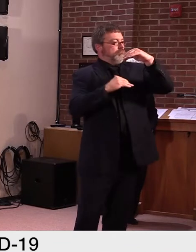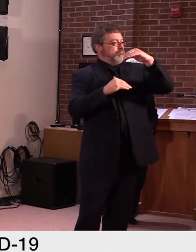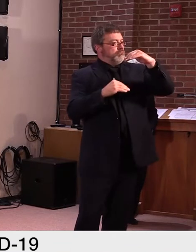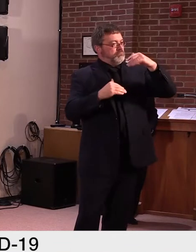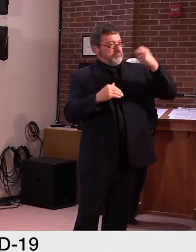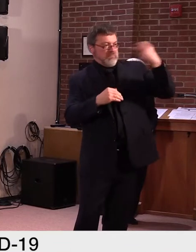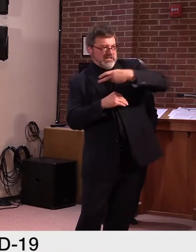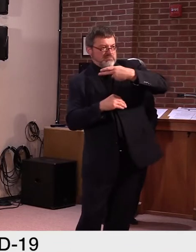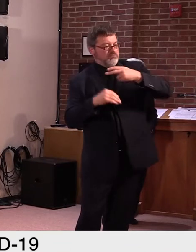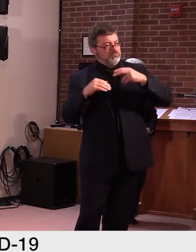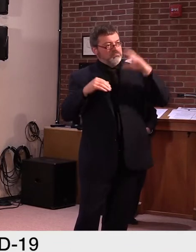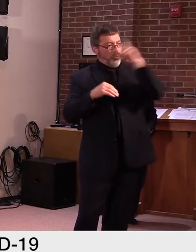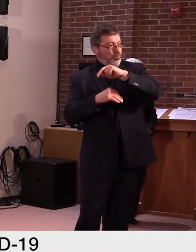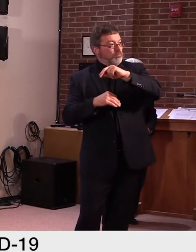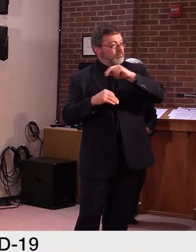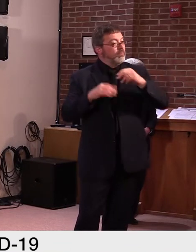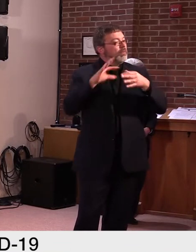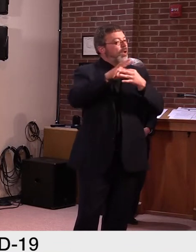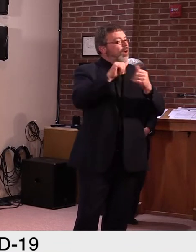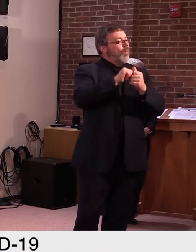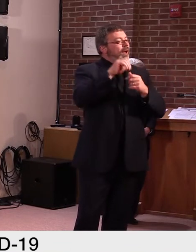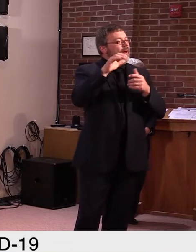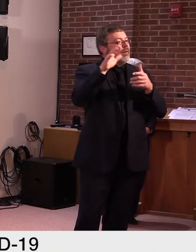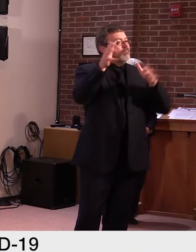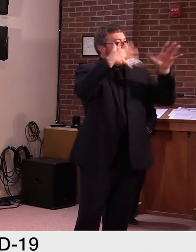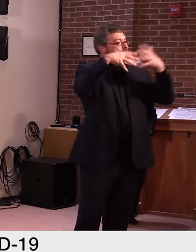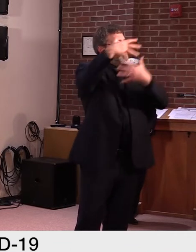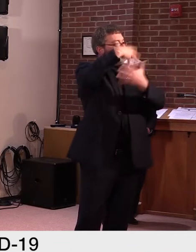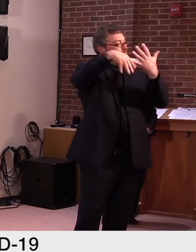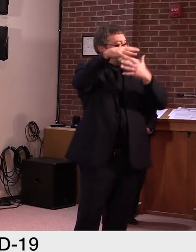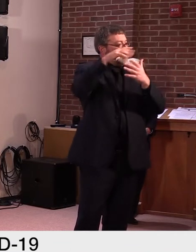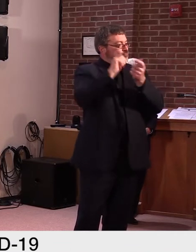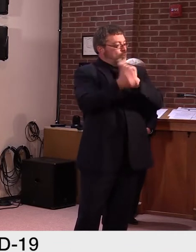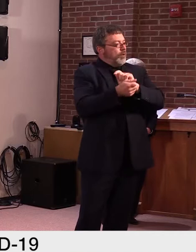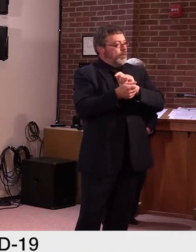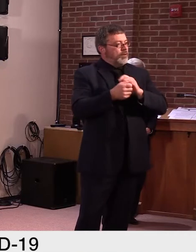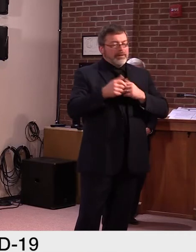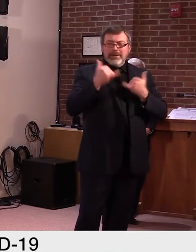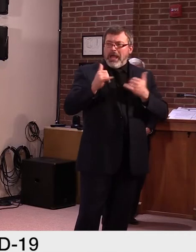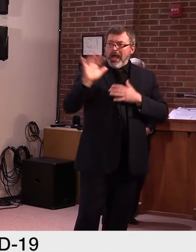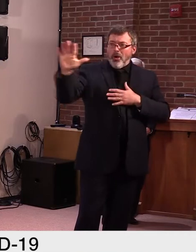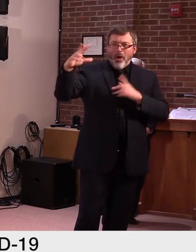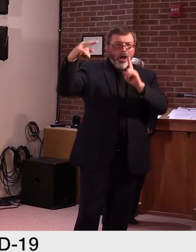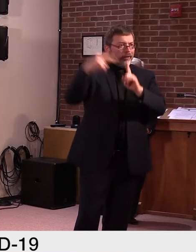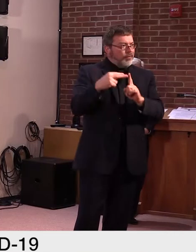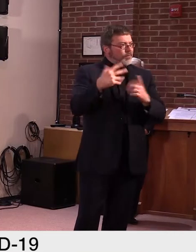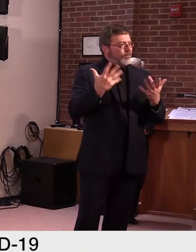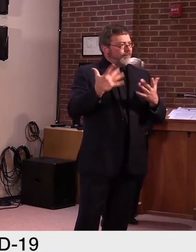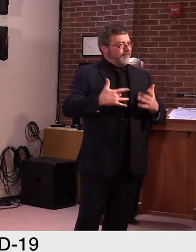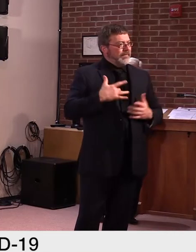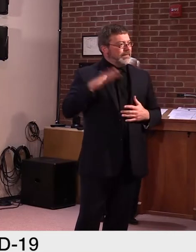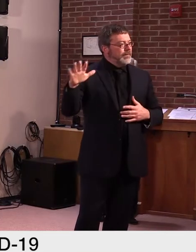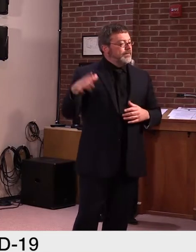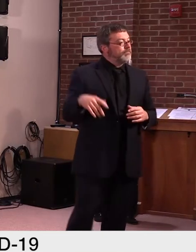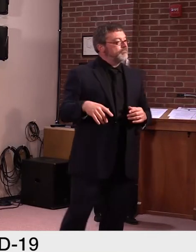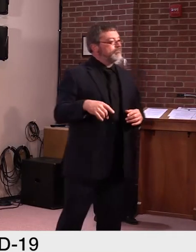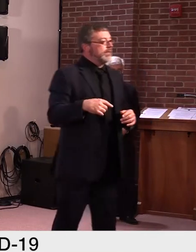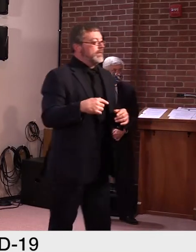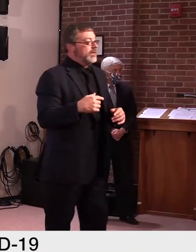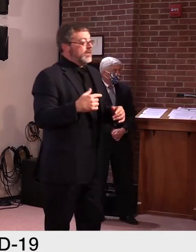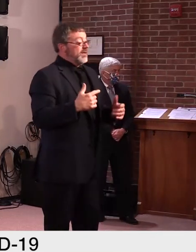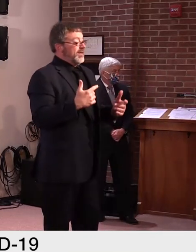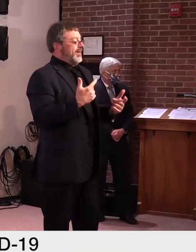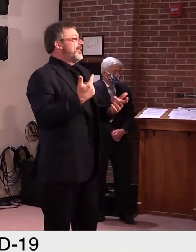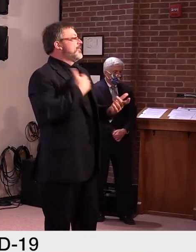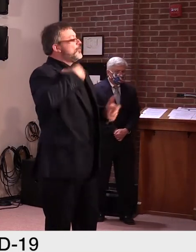and also, you know, is, do you hear a message or anything like that you take from it? Well, again, it wasn't surprising, um, from my